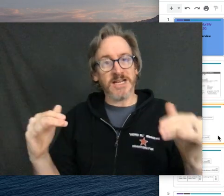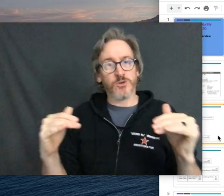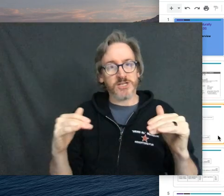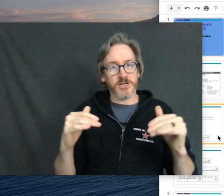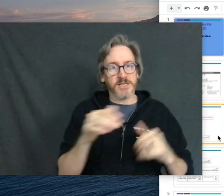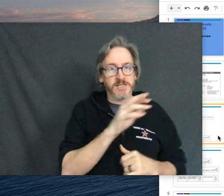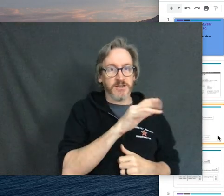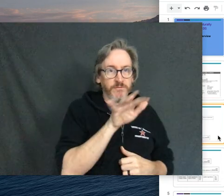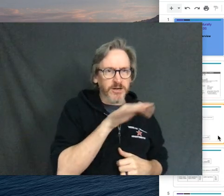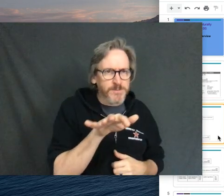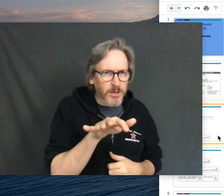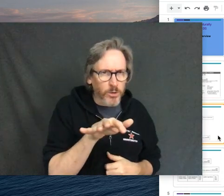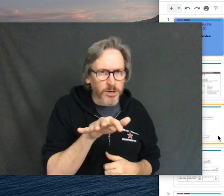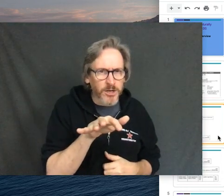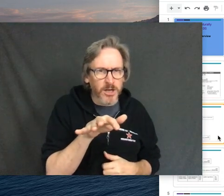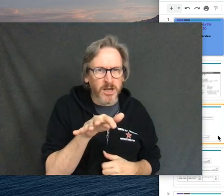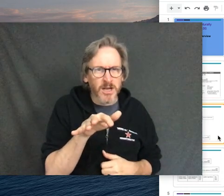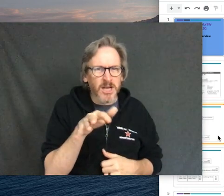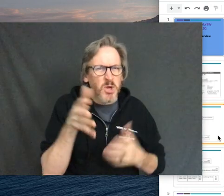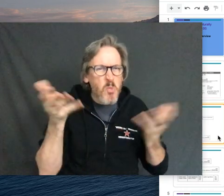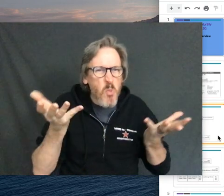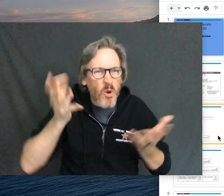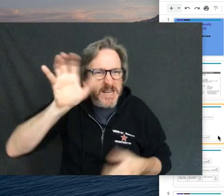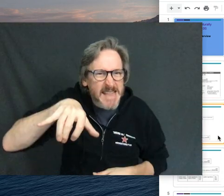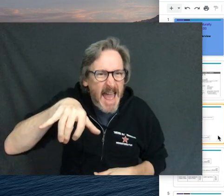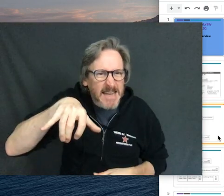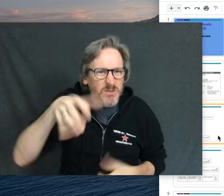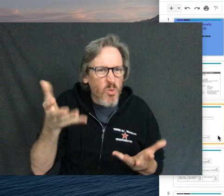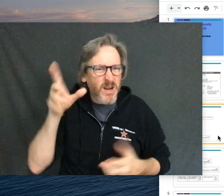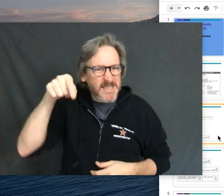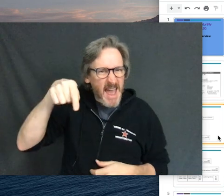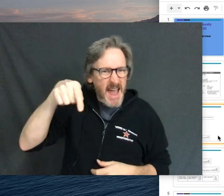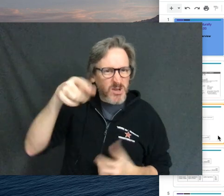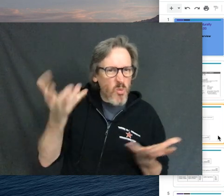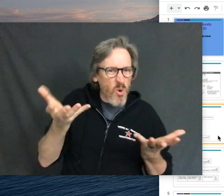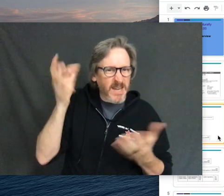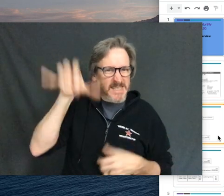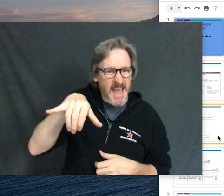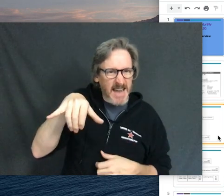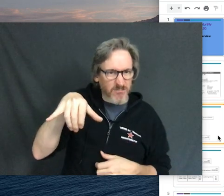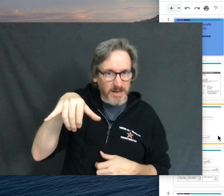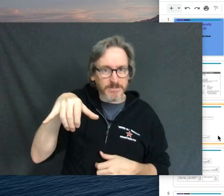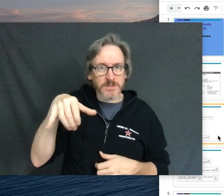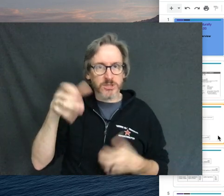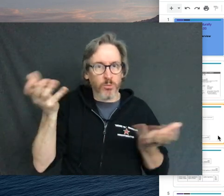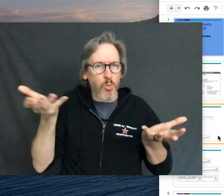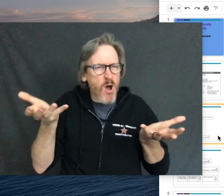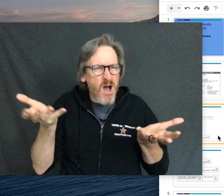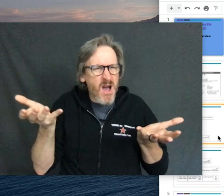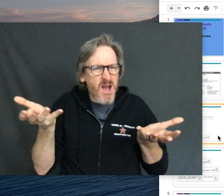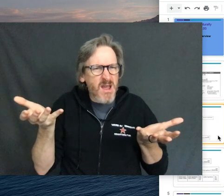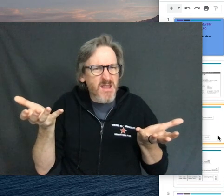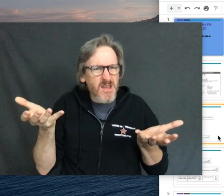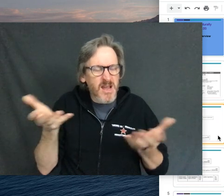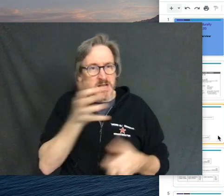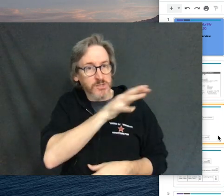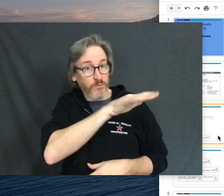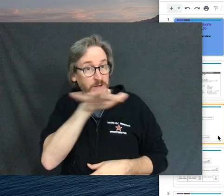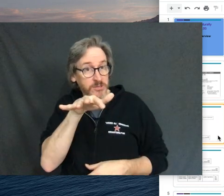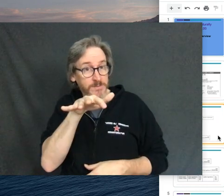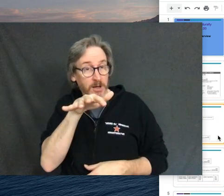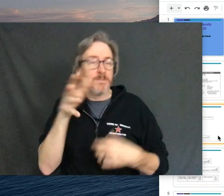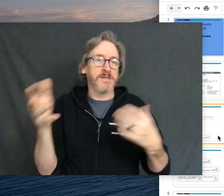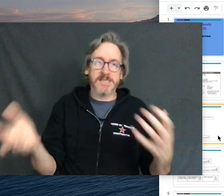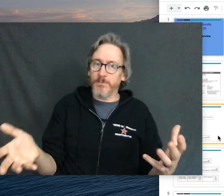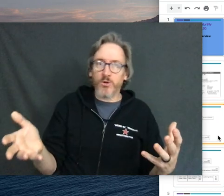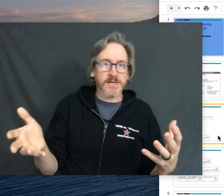The next question is, fingerspell a word. What is that? What is that? What is that? Right? So what? So